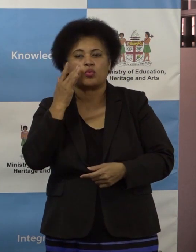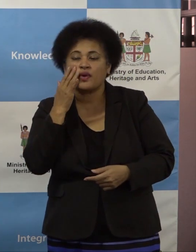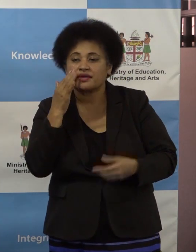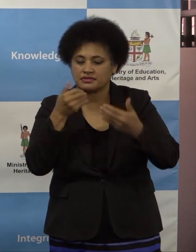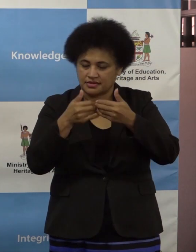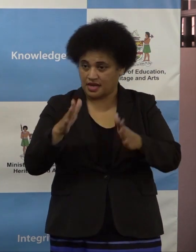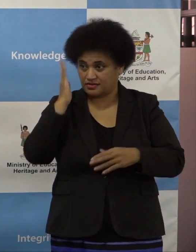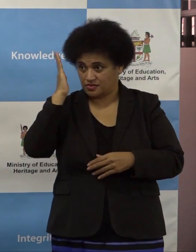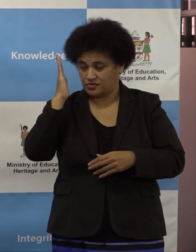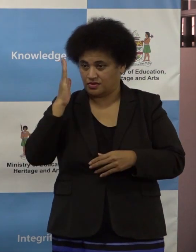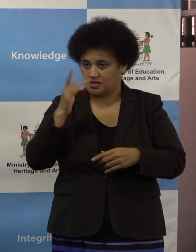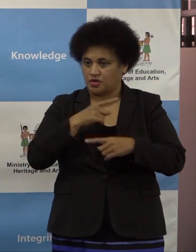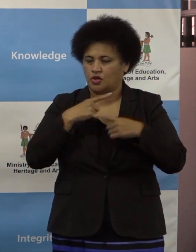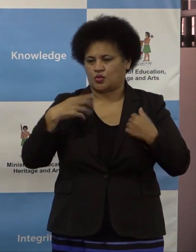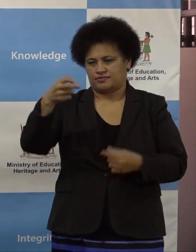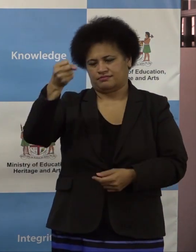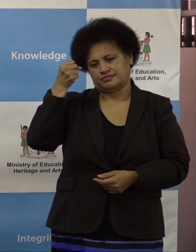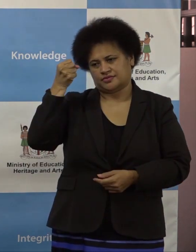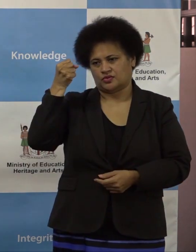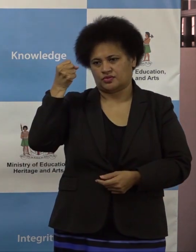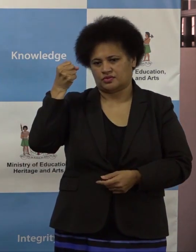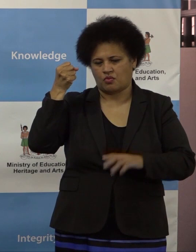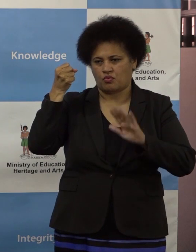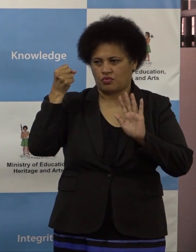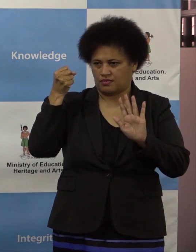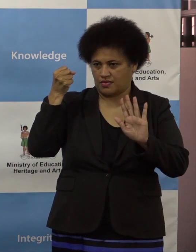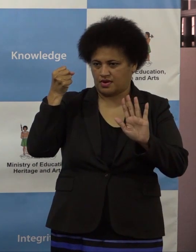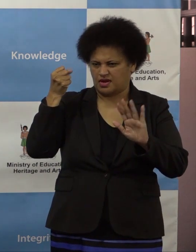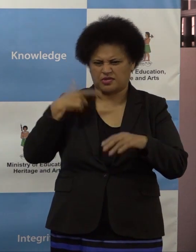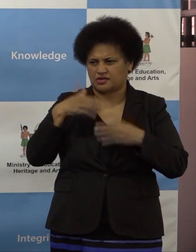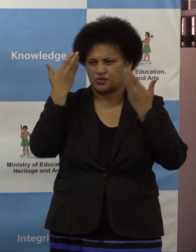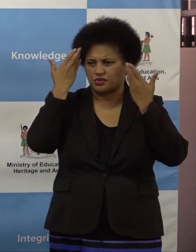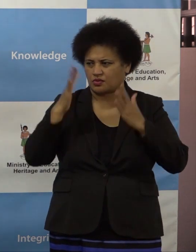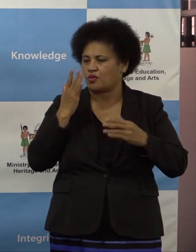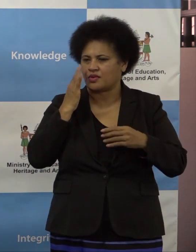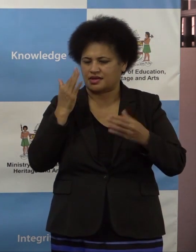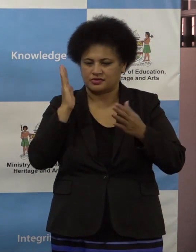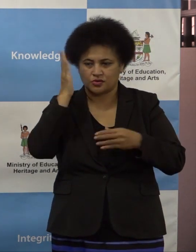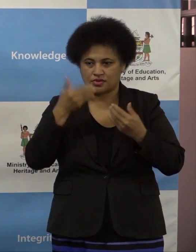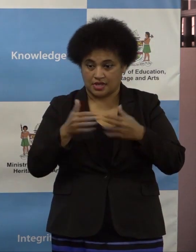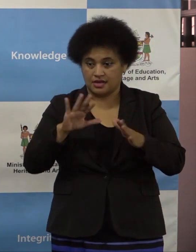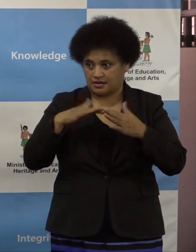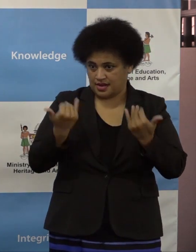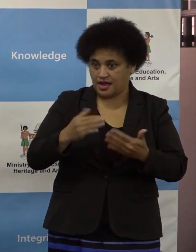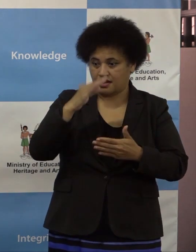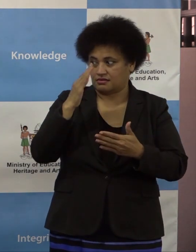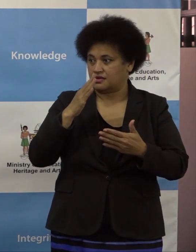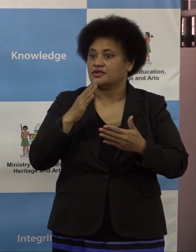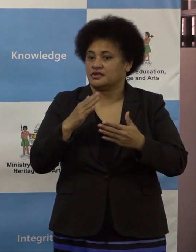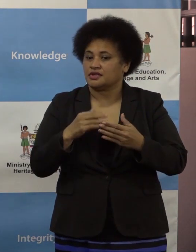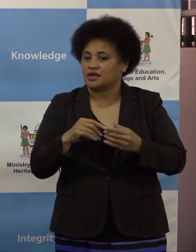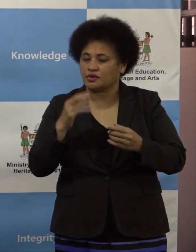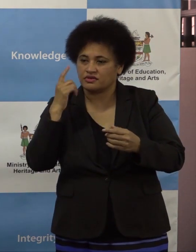we had put projects on a hold. Now that students are going back, my colleagues are working on seeing how we can bring